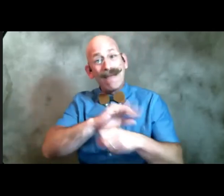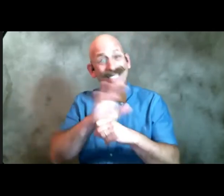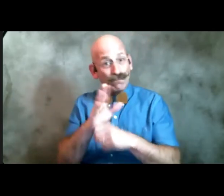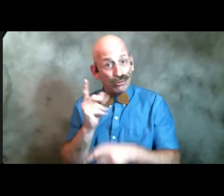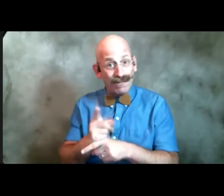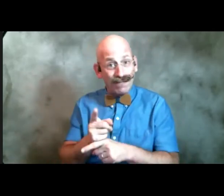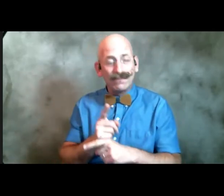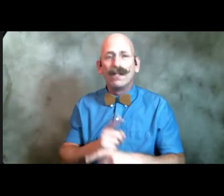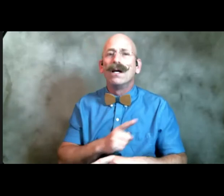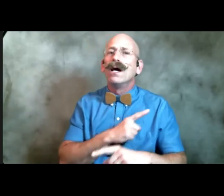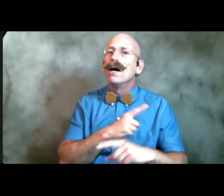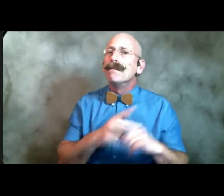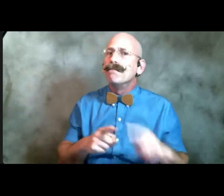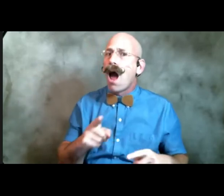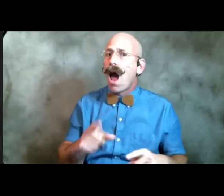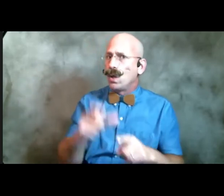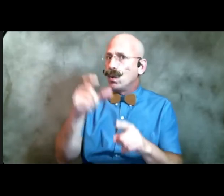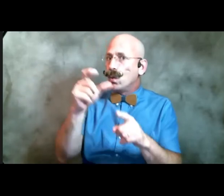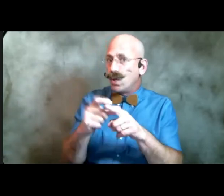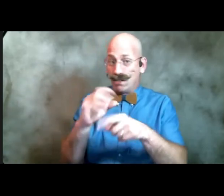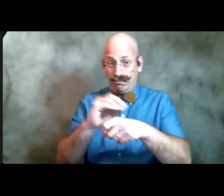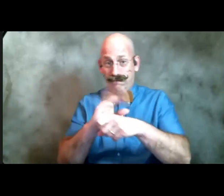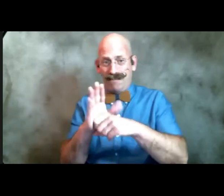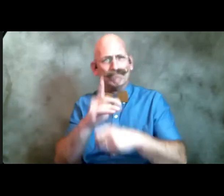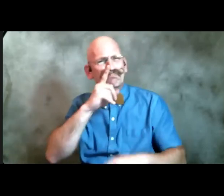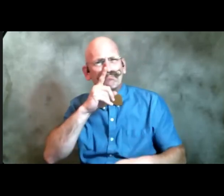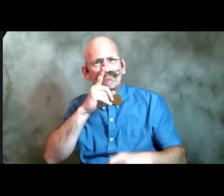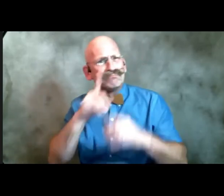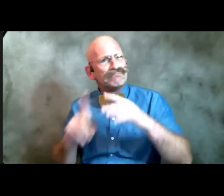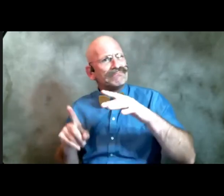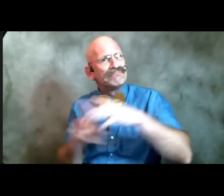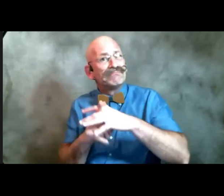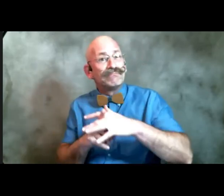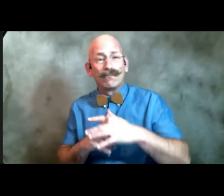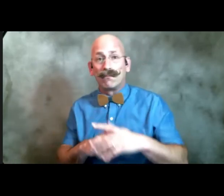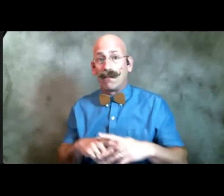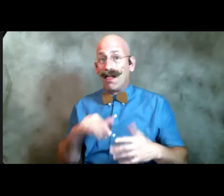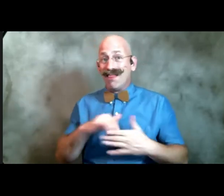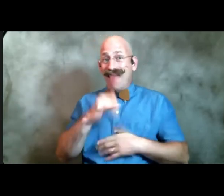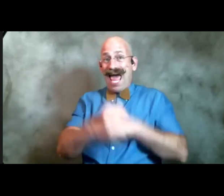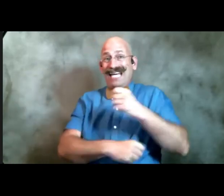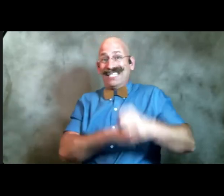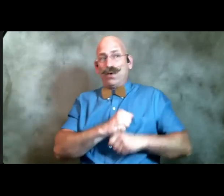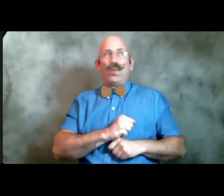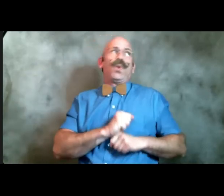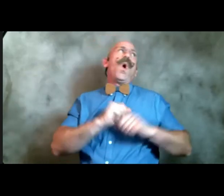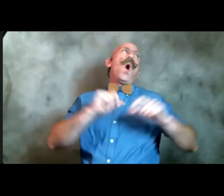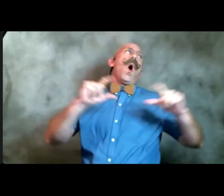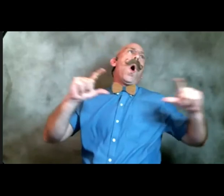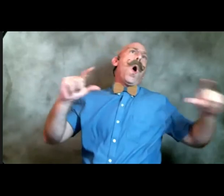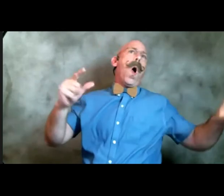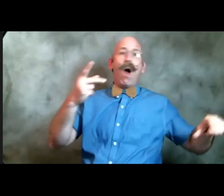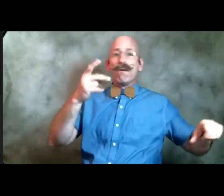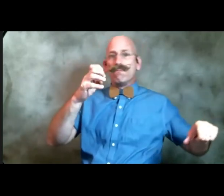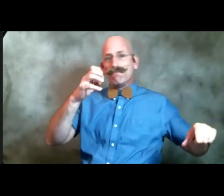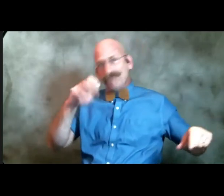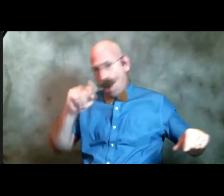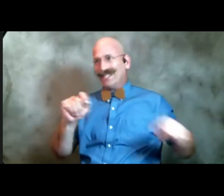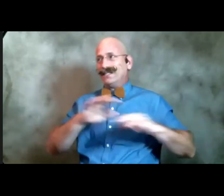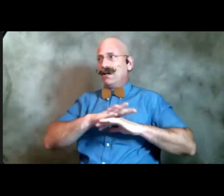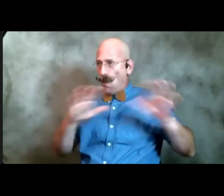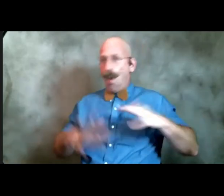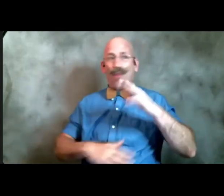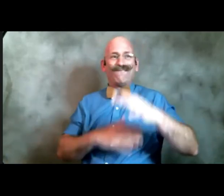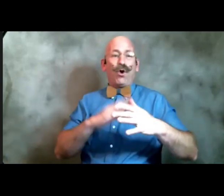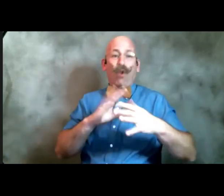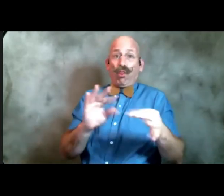you never mentioned pandemic in it and in a year where every poet in the world has written a poem about the pandemic you've